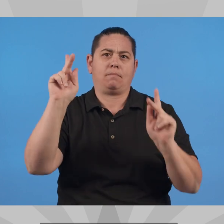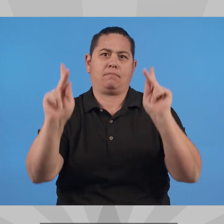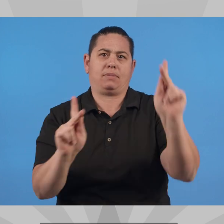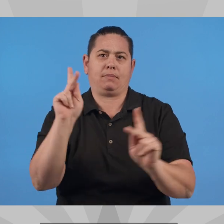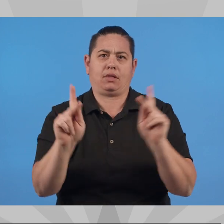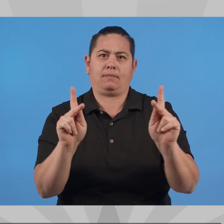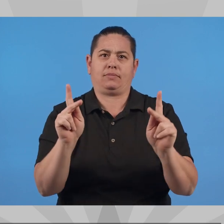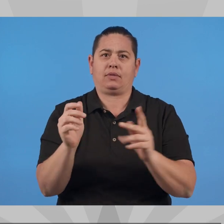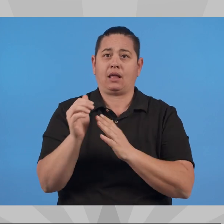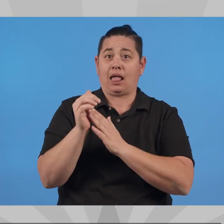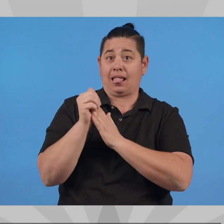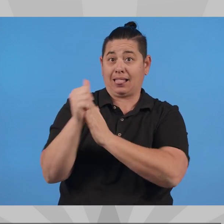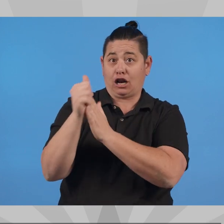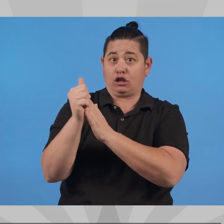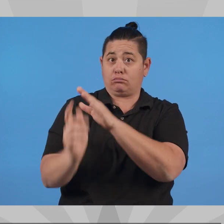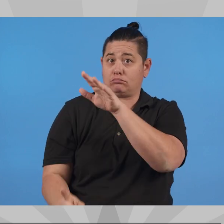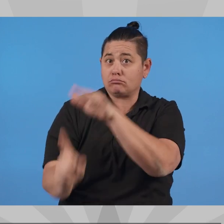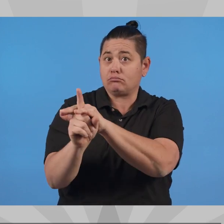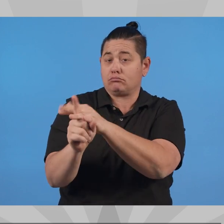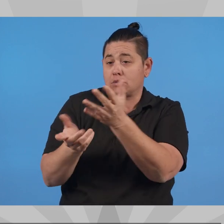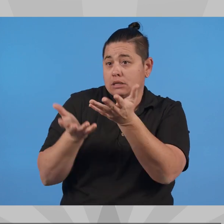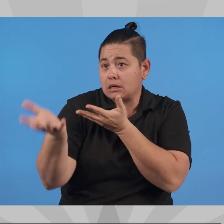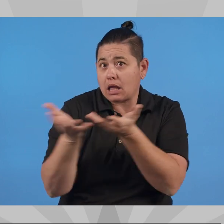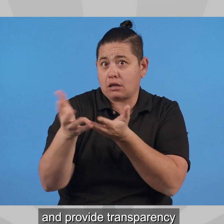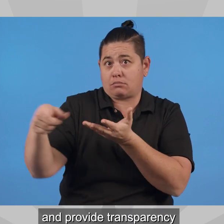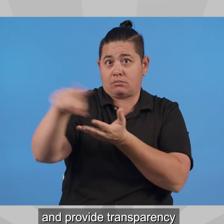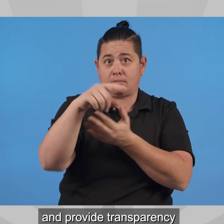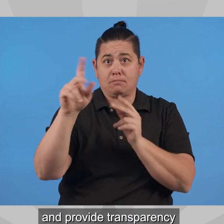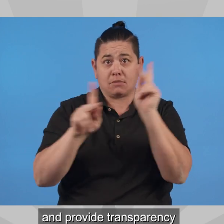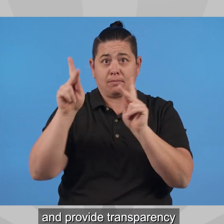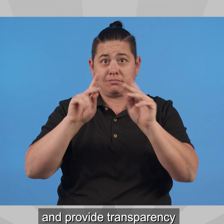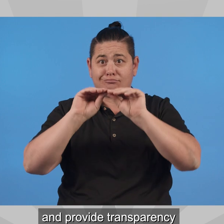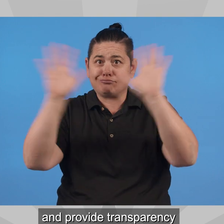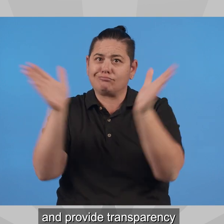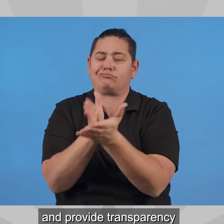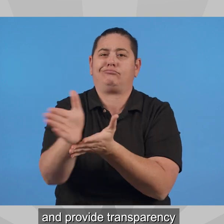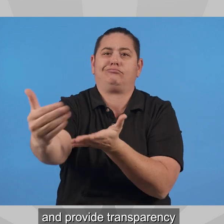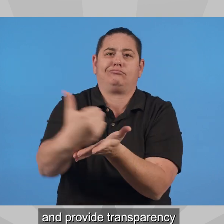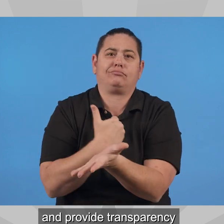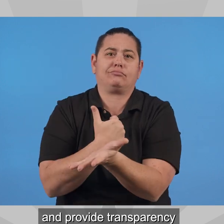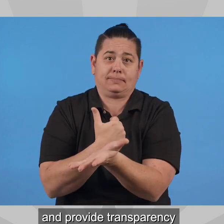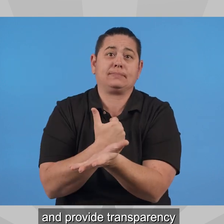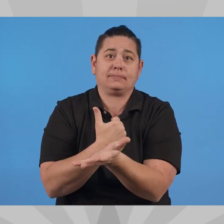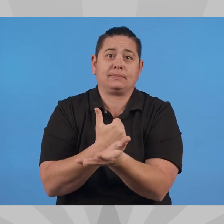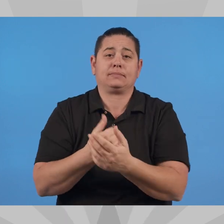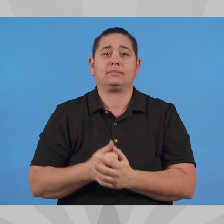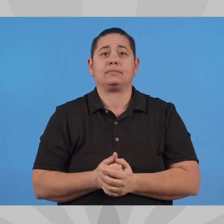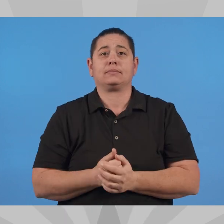who will show up and engage in constructive conversations and provide transparency to their constituents.